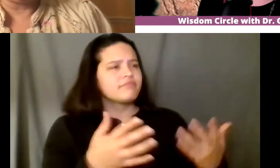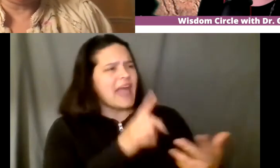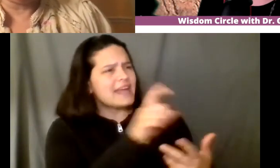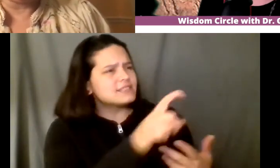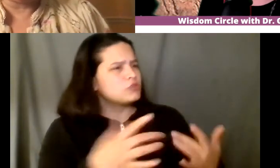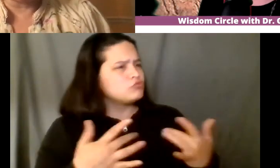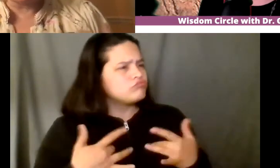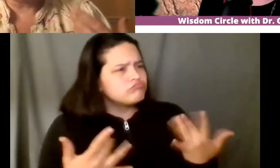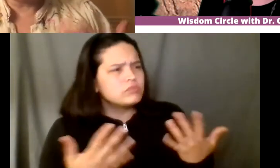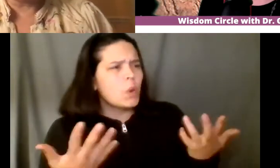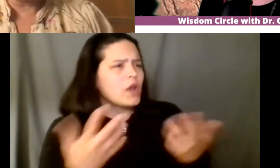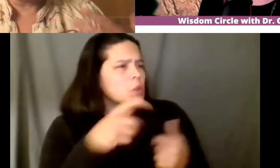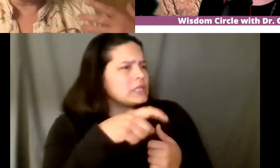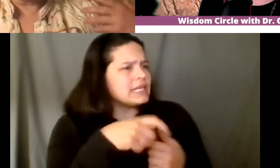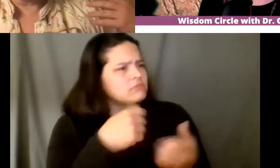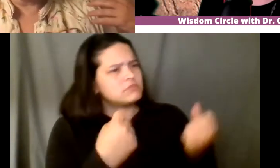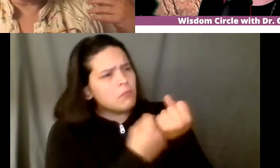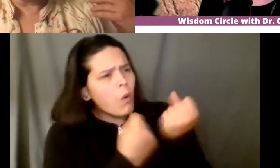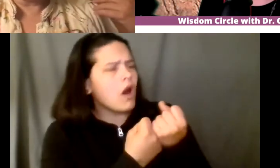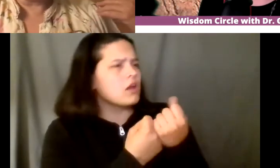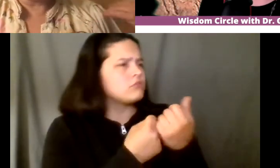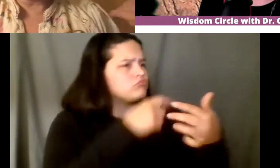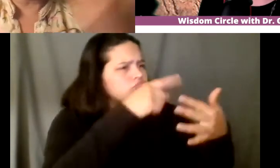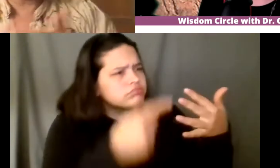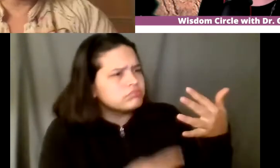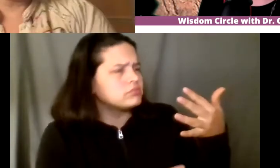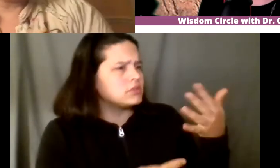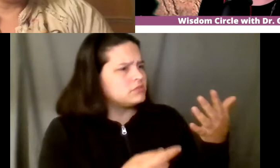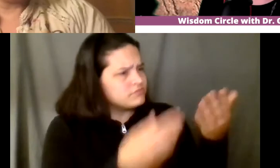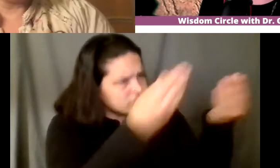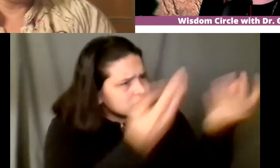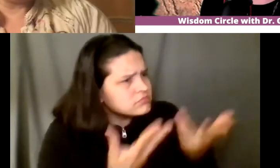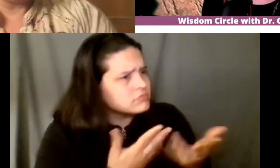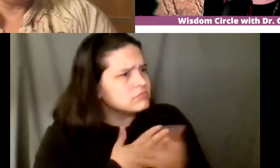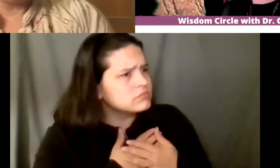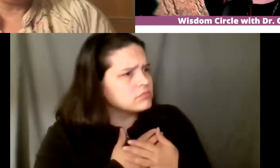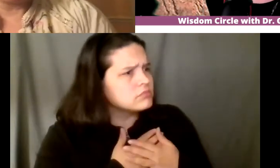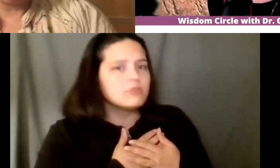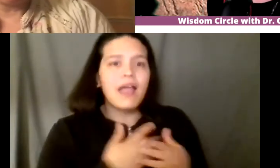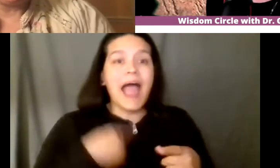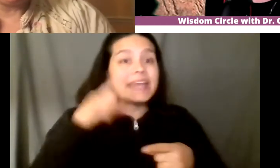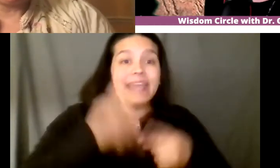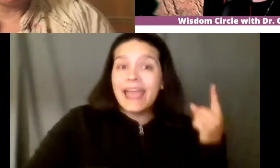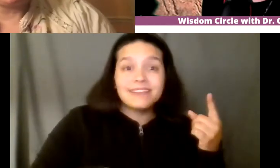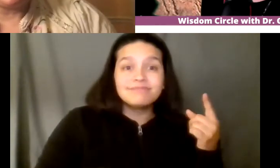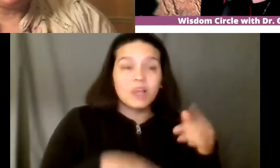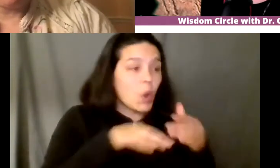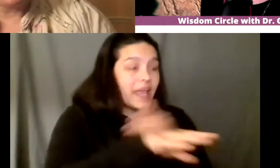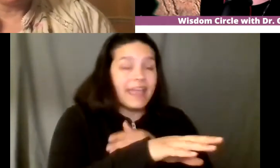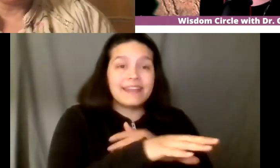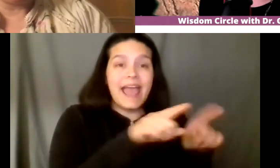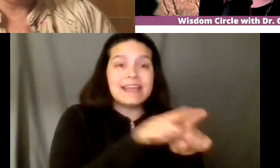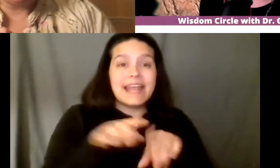to support you i can't come in um you know as a native person from a very particular experience and understand